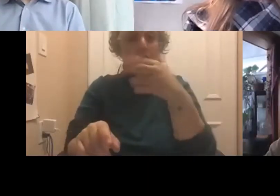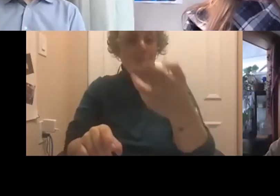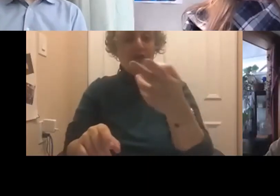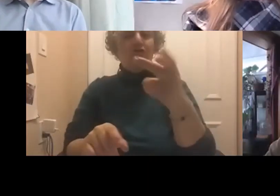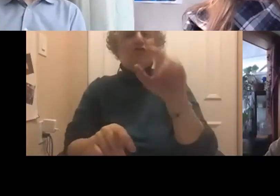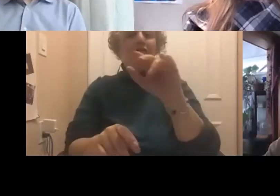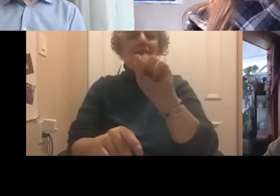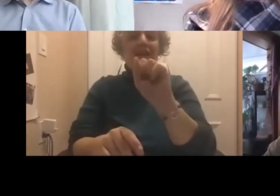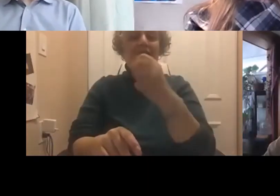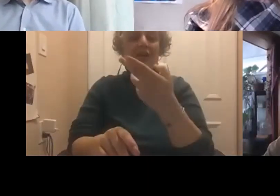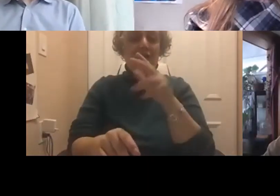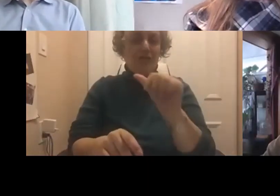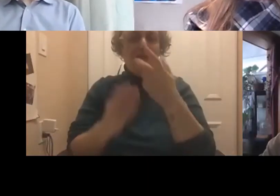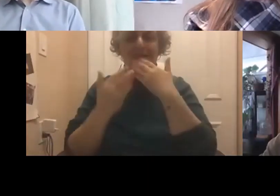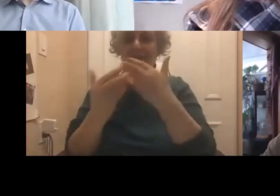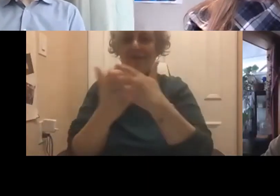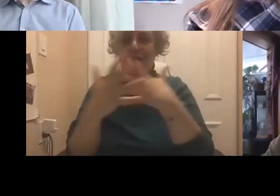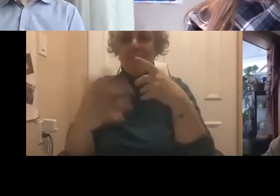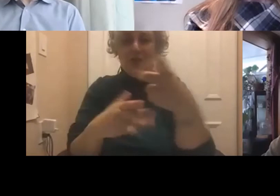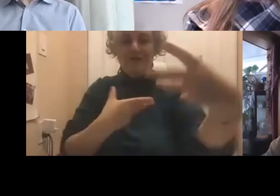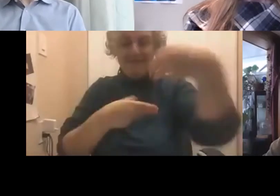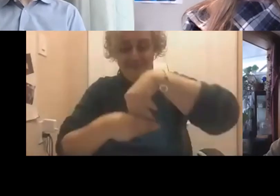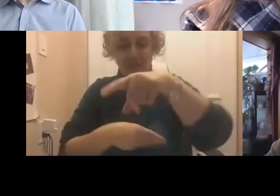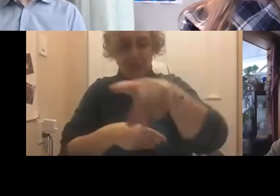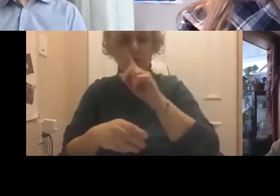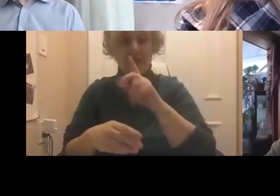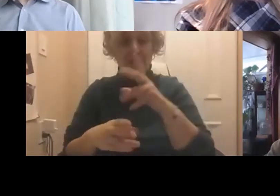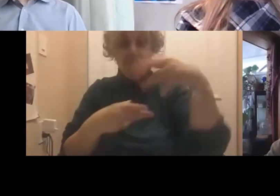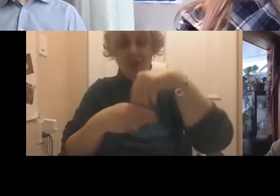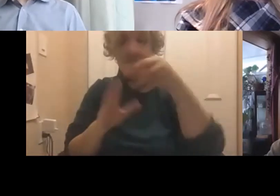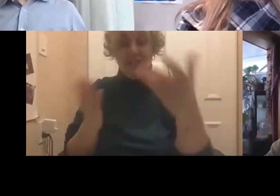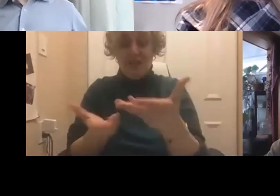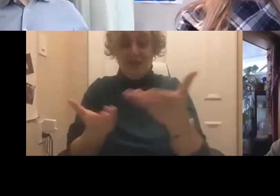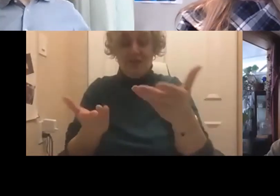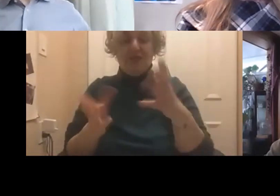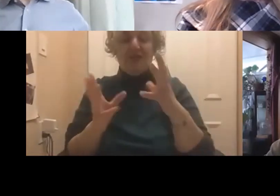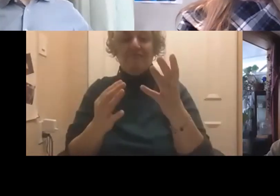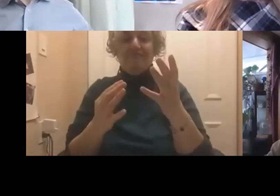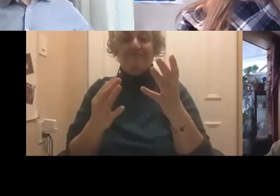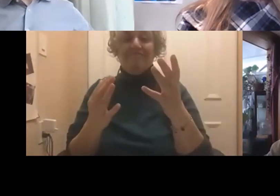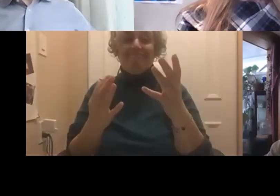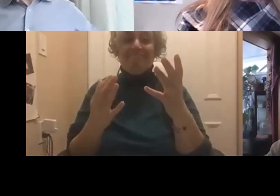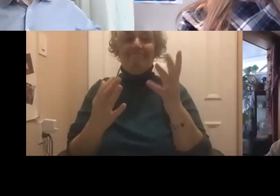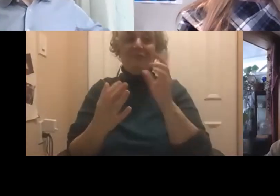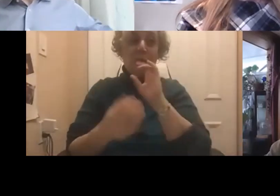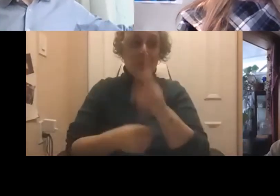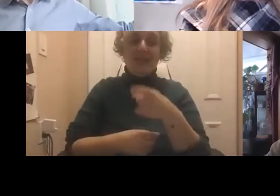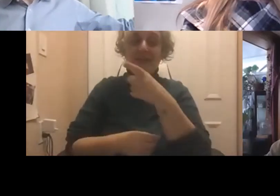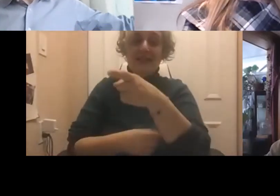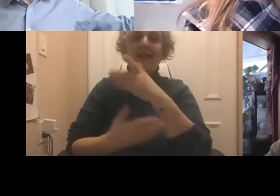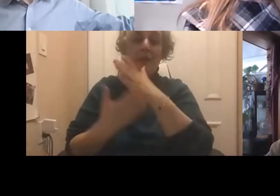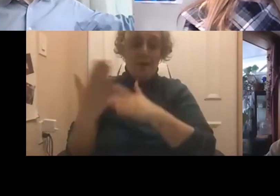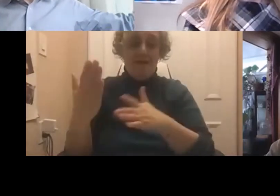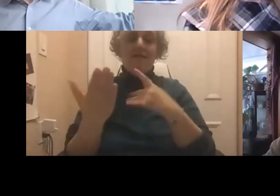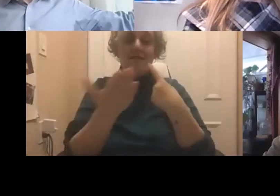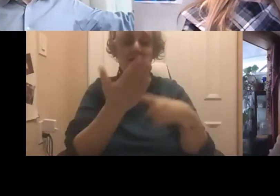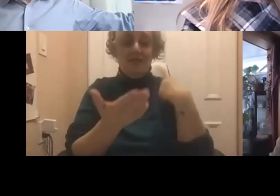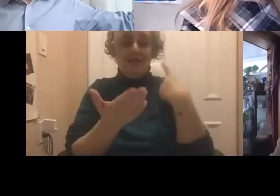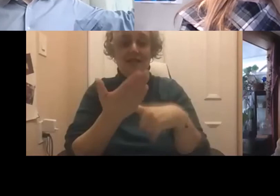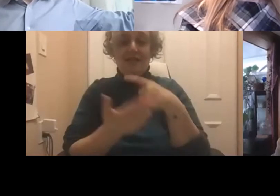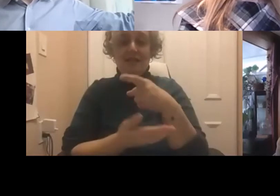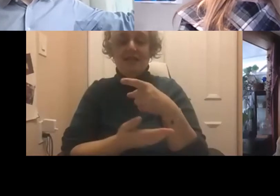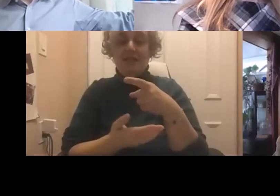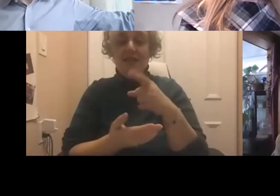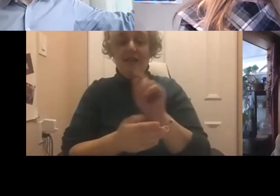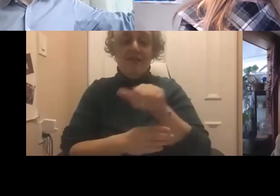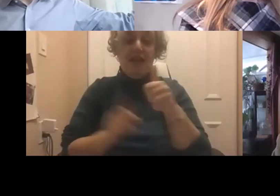much for being part of this. Certainly, this was part of the discussion in the other